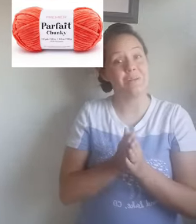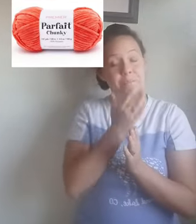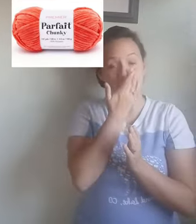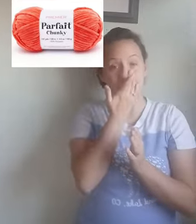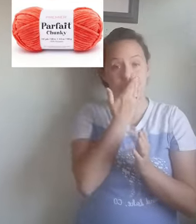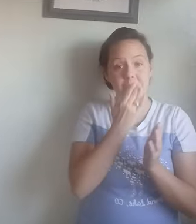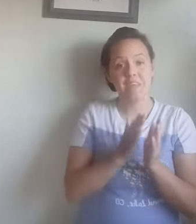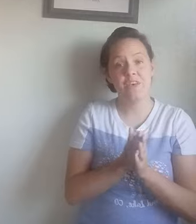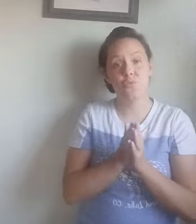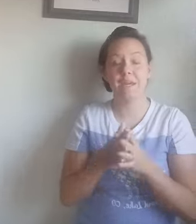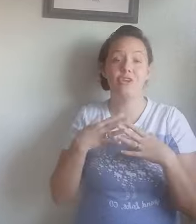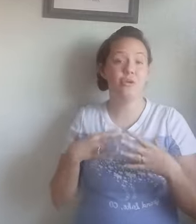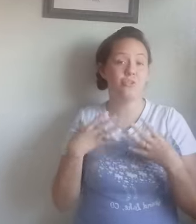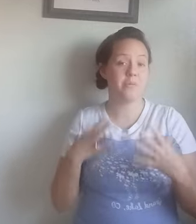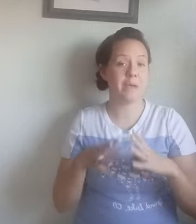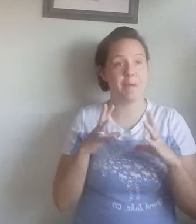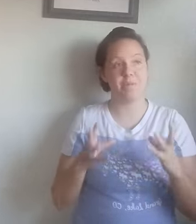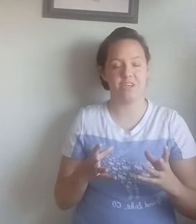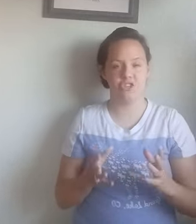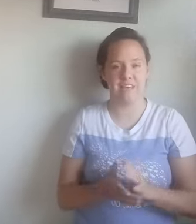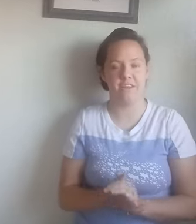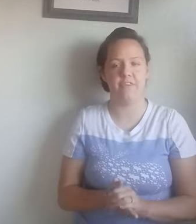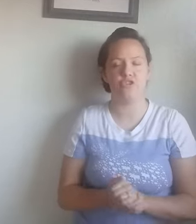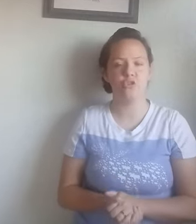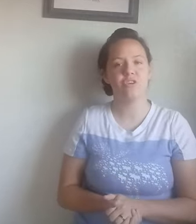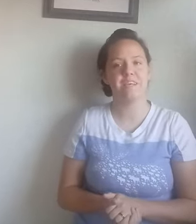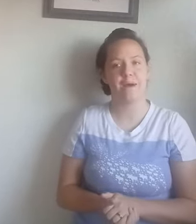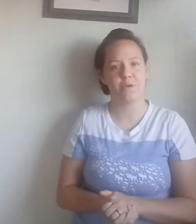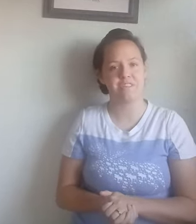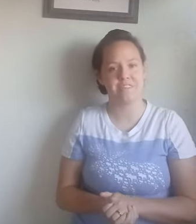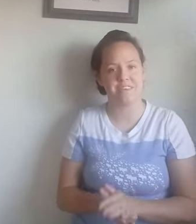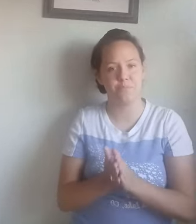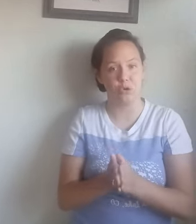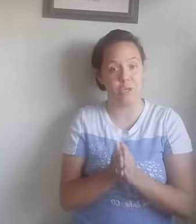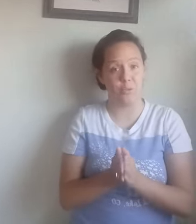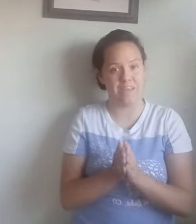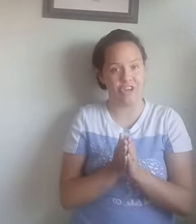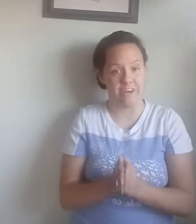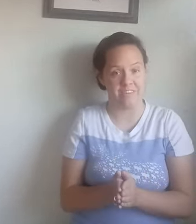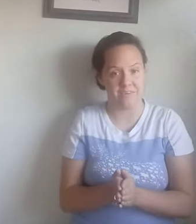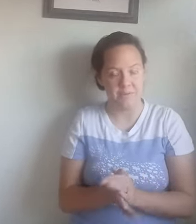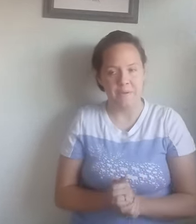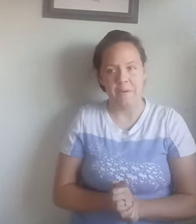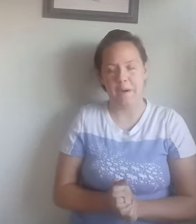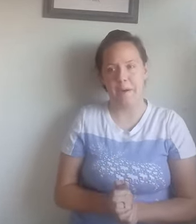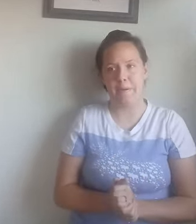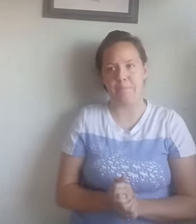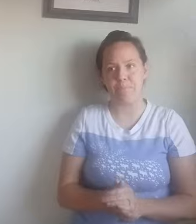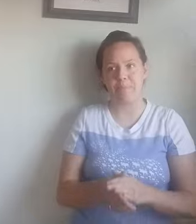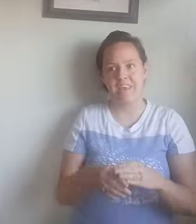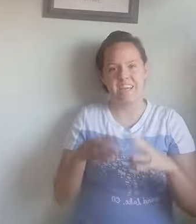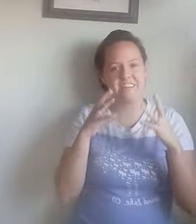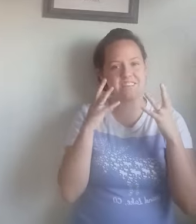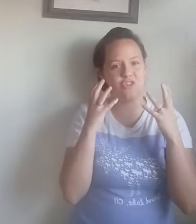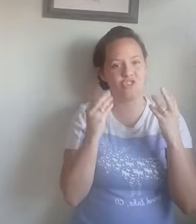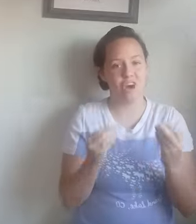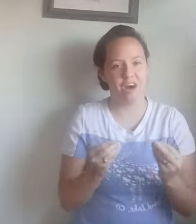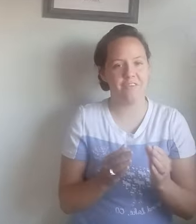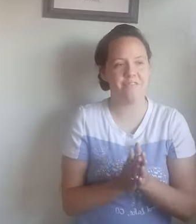is what I use to make my plushies out of it. It's usually a number six bulky weight yarn. Um, it is soft.